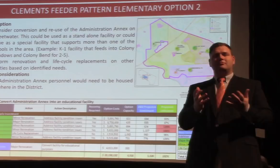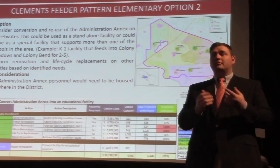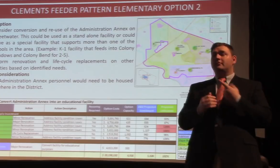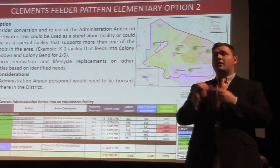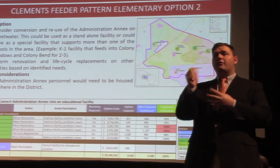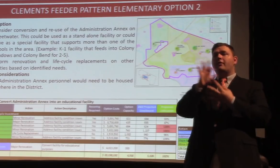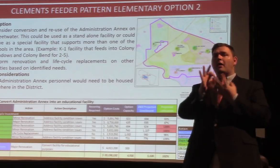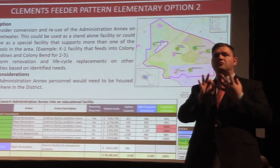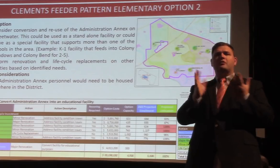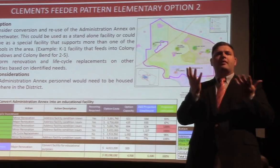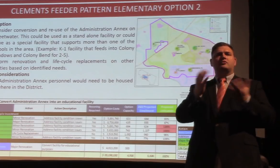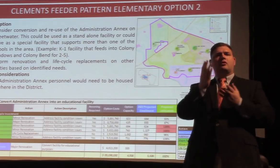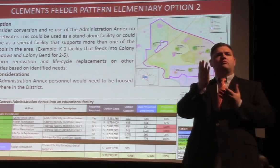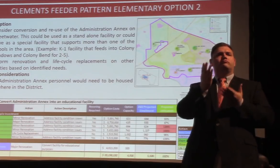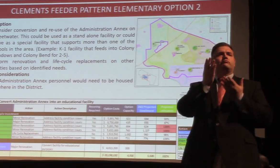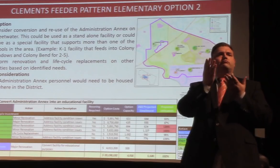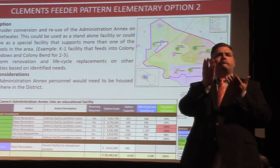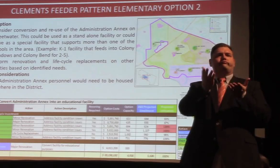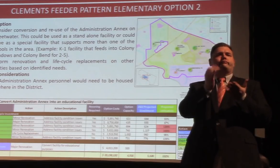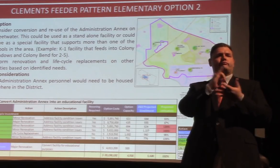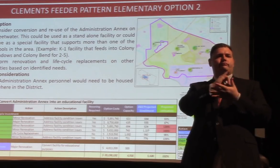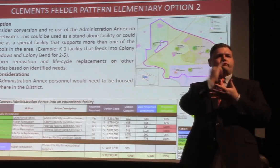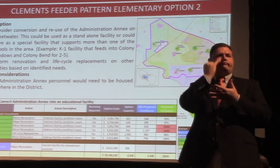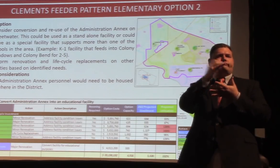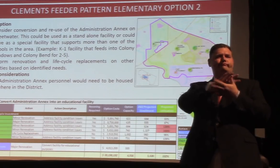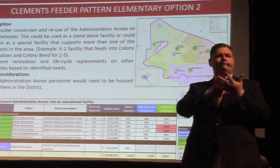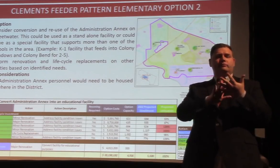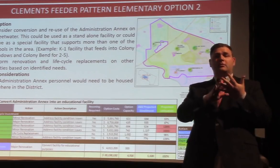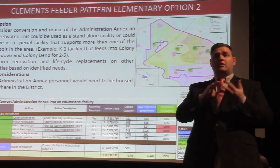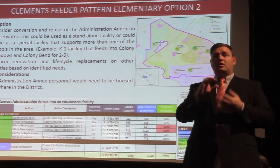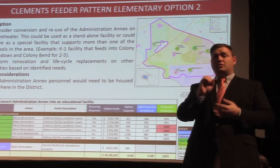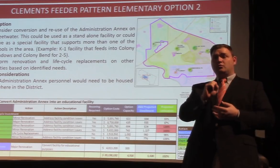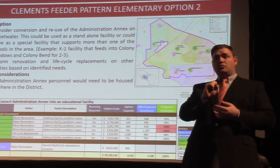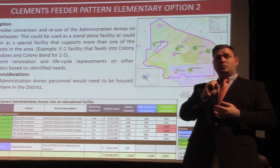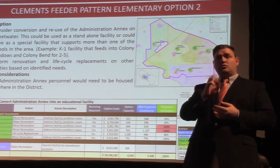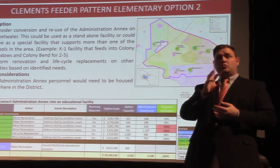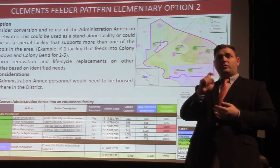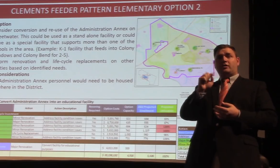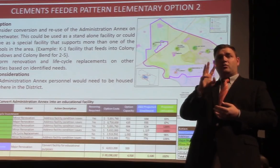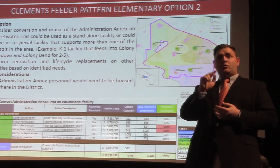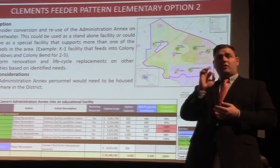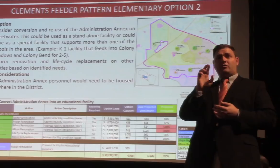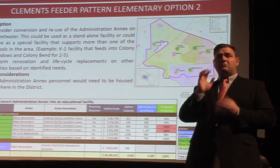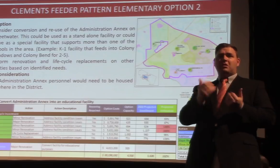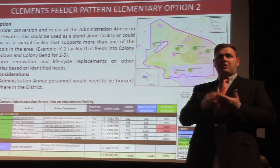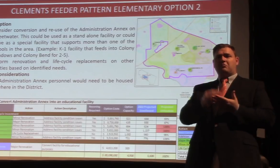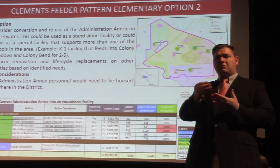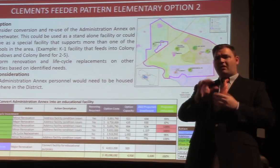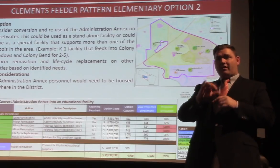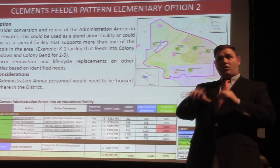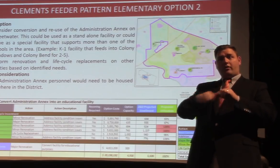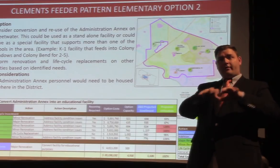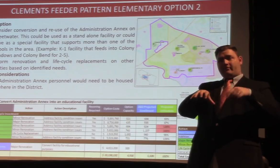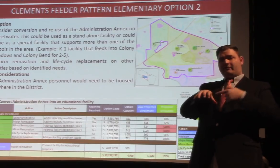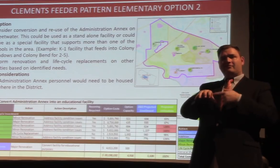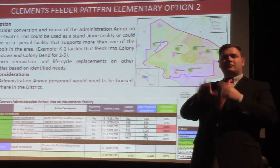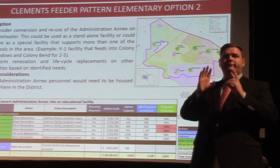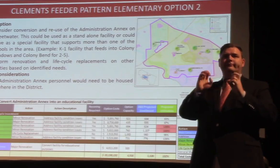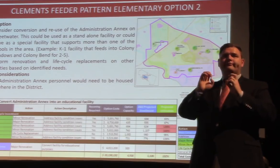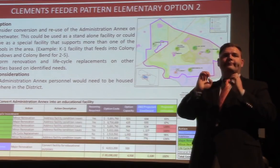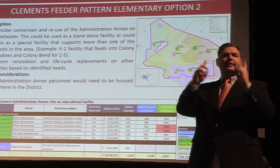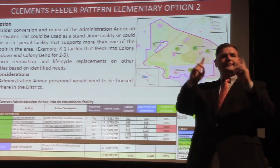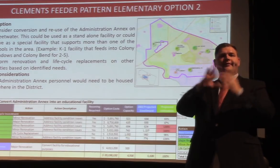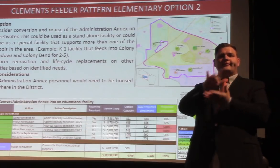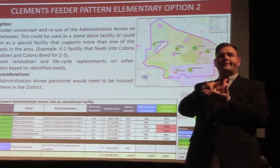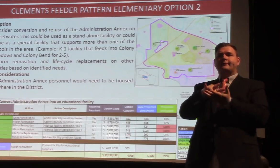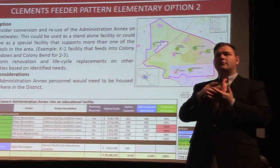this is considering, let's look at repurposing the annex on Sweetwater as some kind of educational facility. Perhaps it could be a standalone elementary